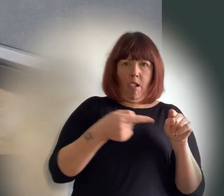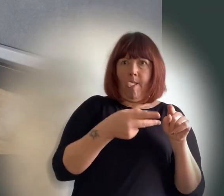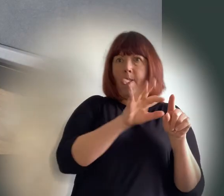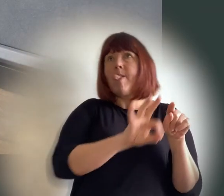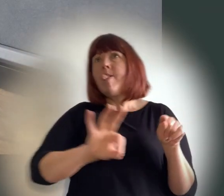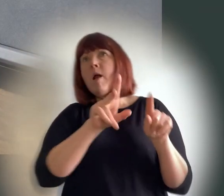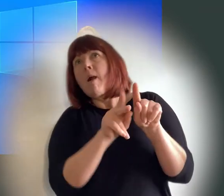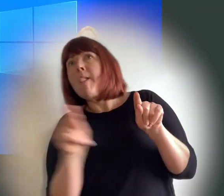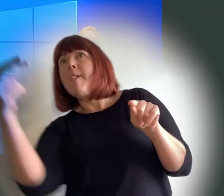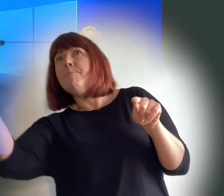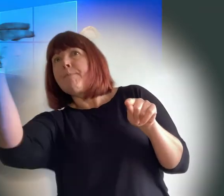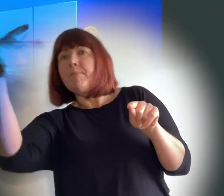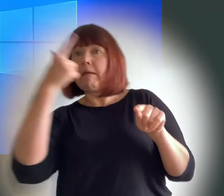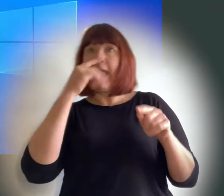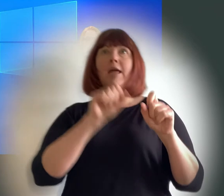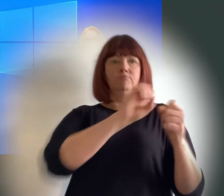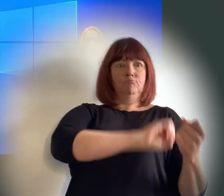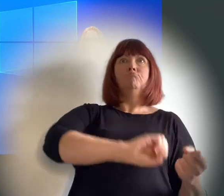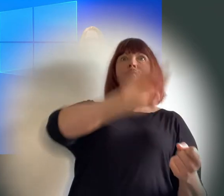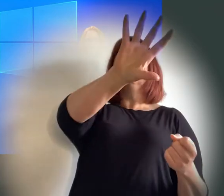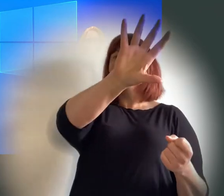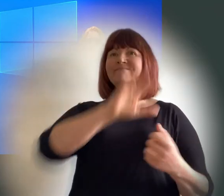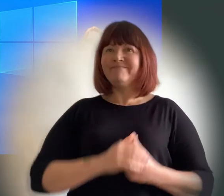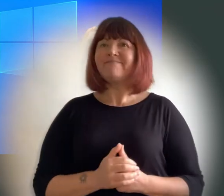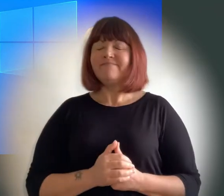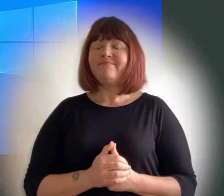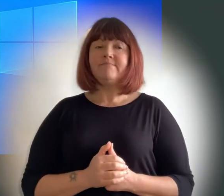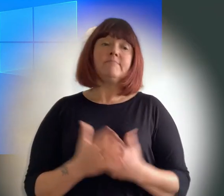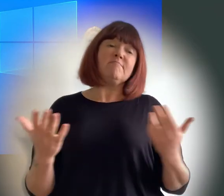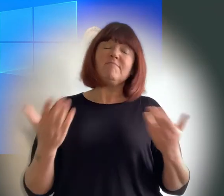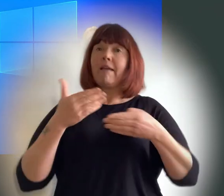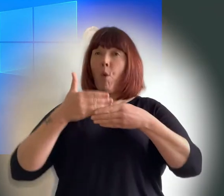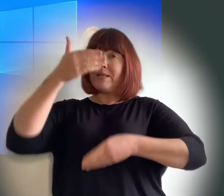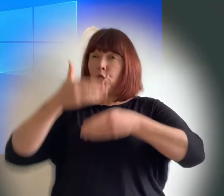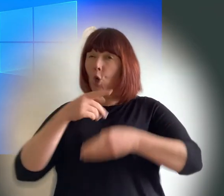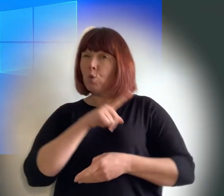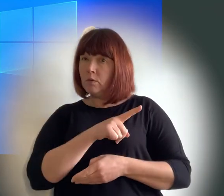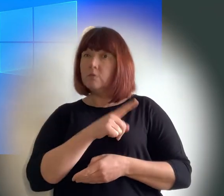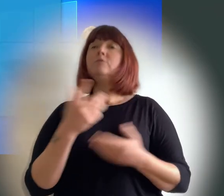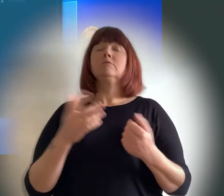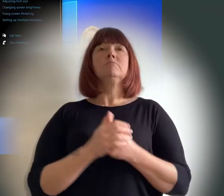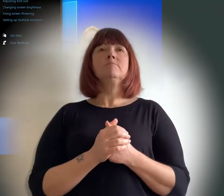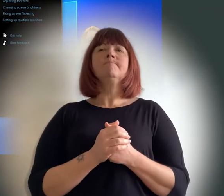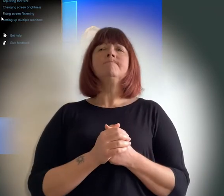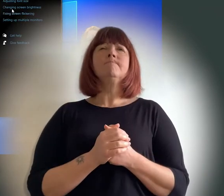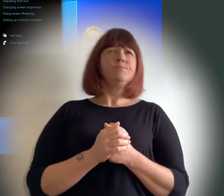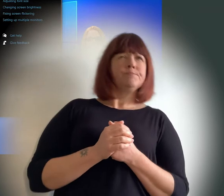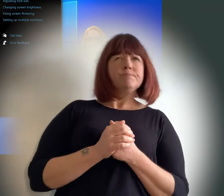screen if you're using a Windows laptop and an HDMI cable find your TV as a video output by right-clicking on your